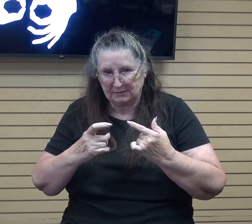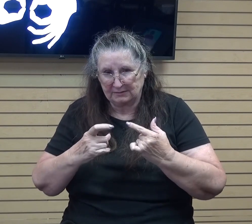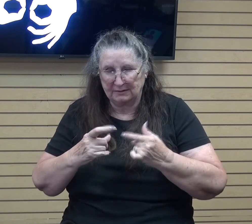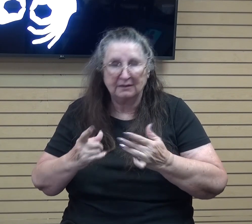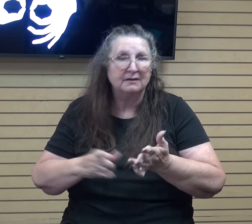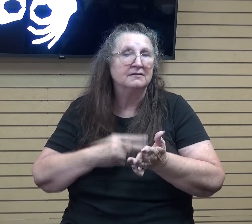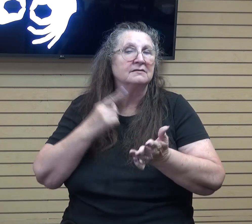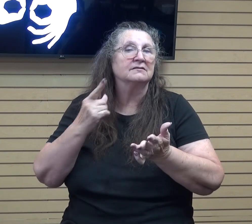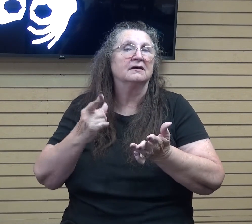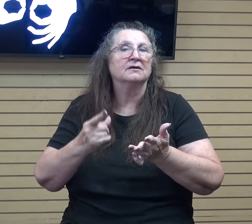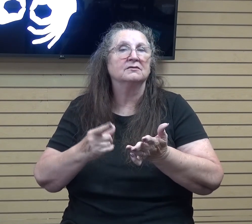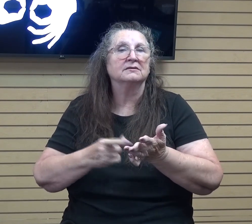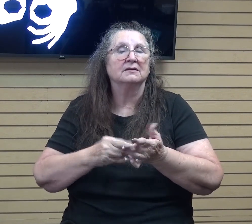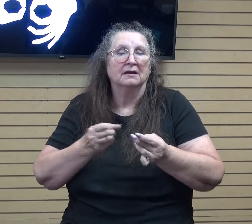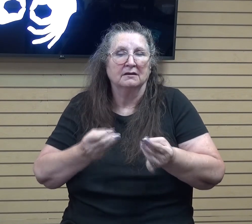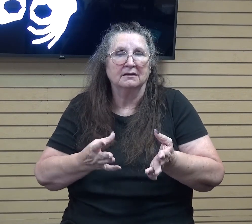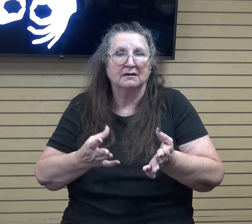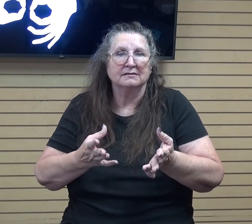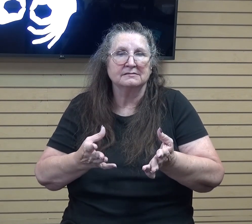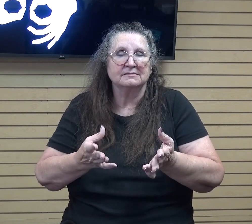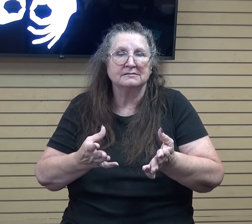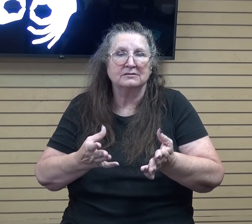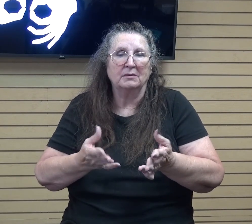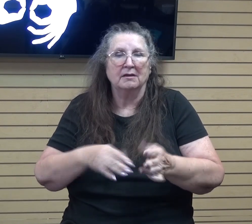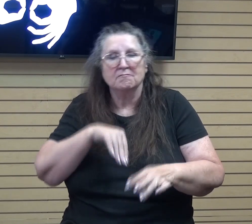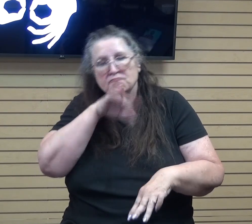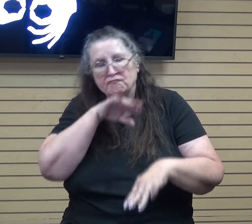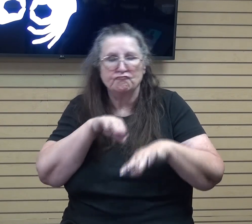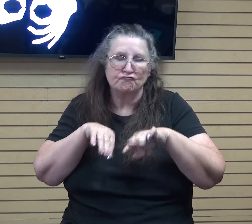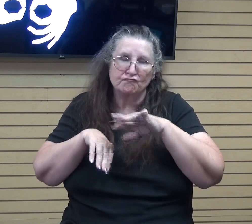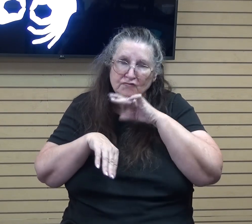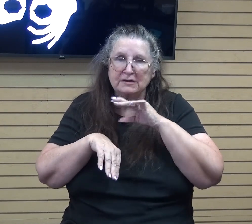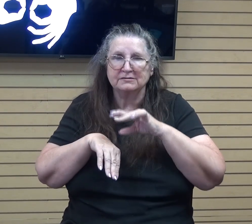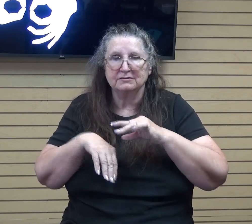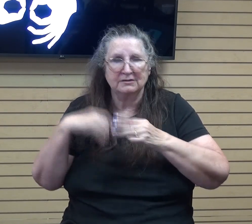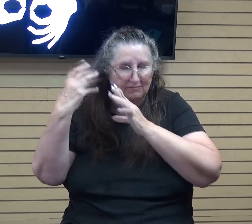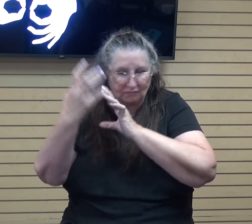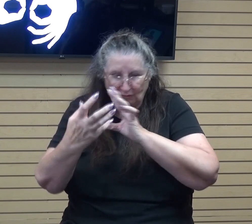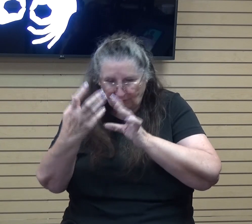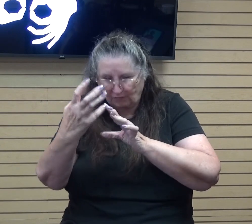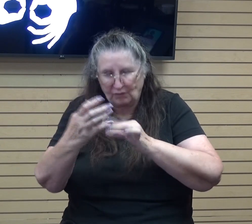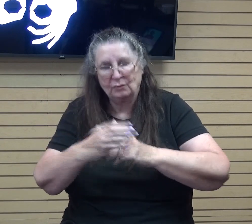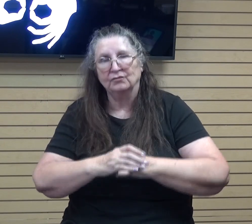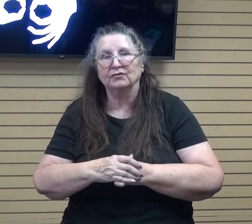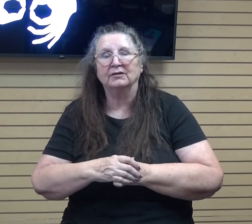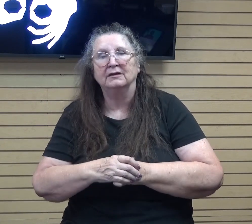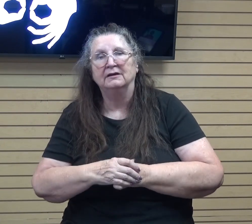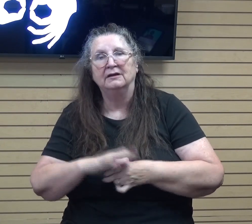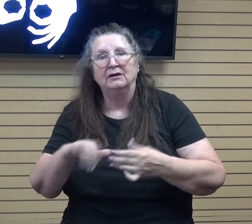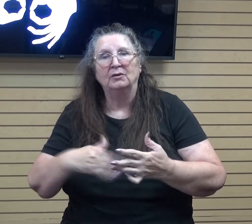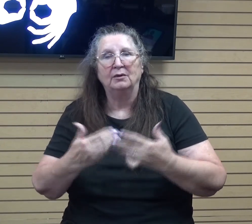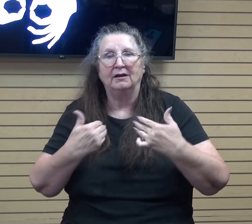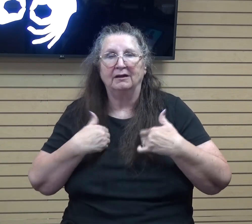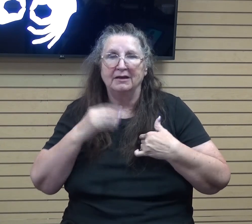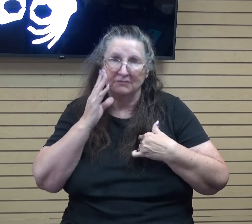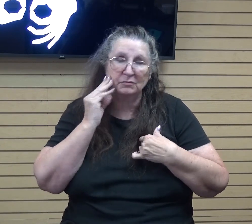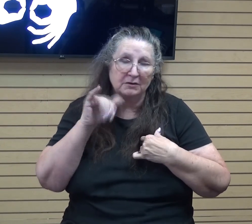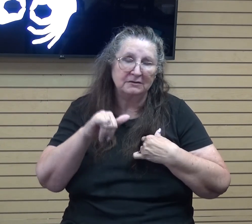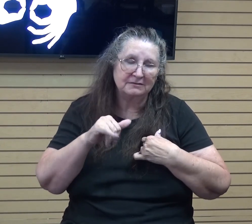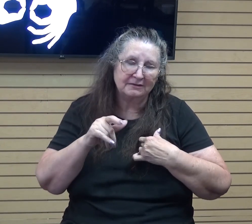causes us to be frustrated and confused. We all have been that way at one time or other, and